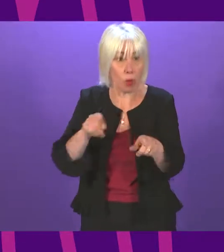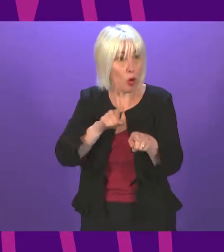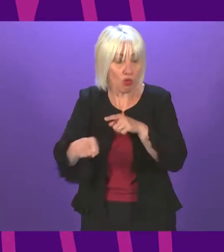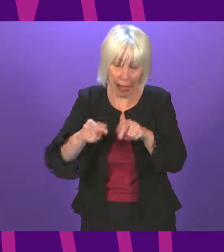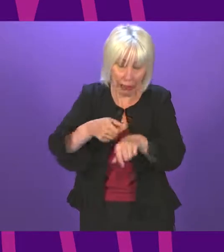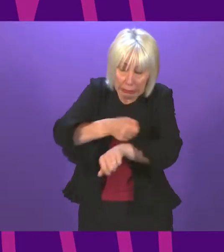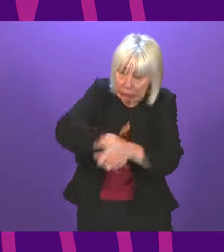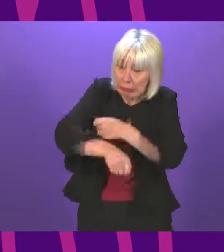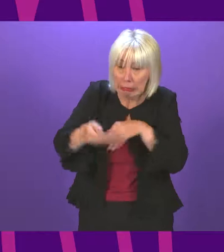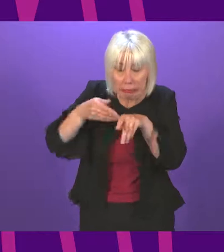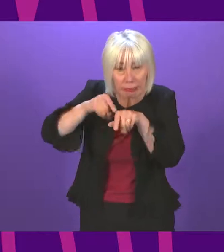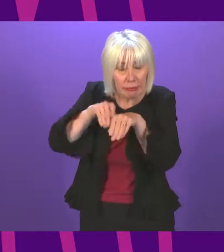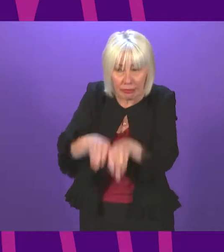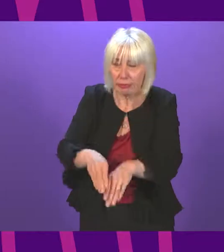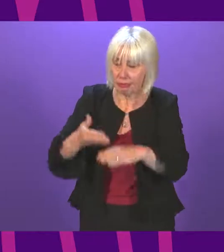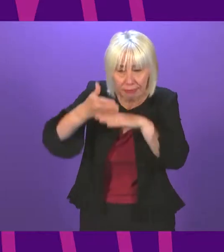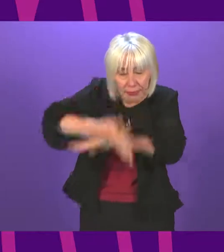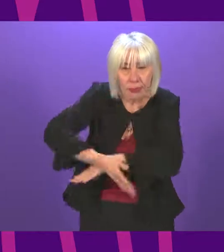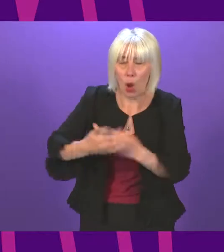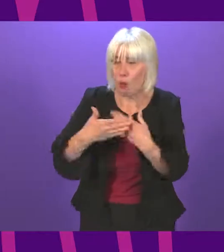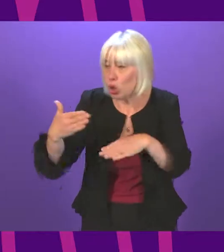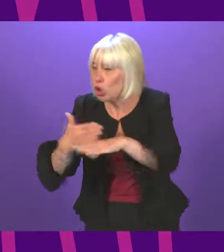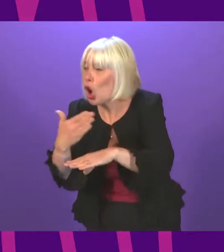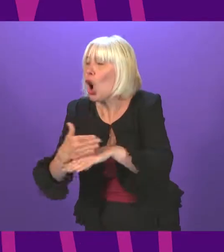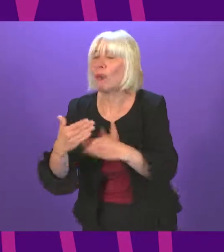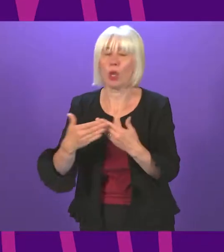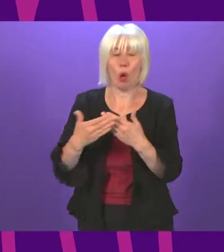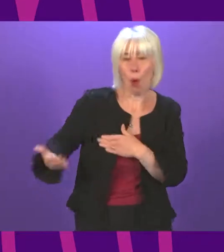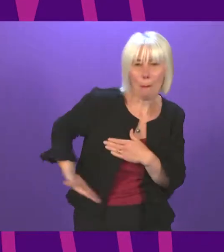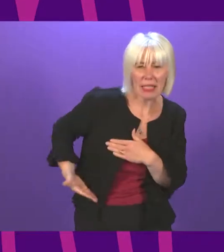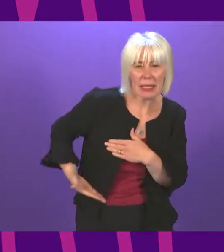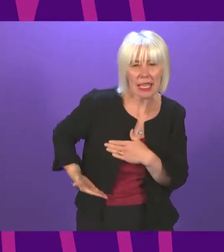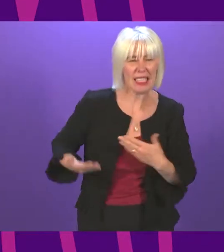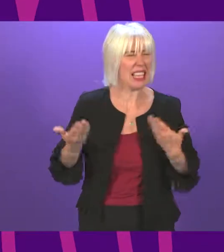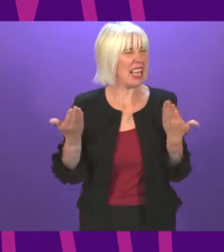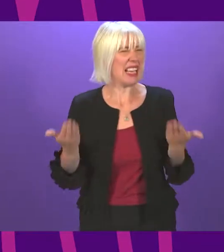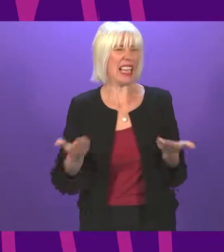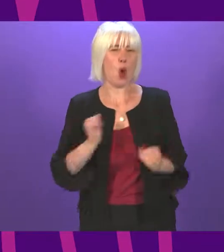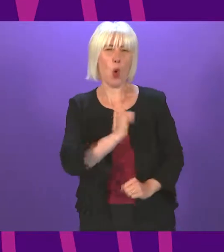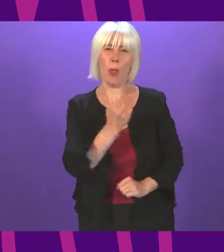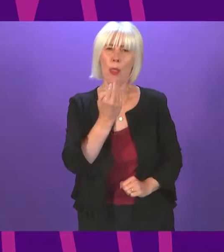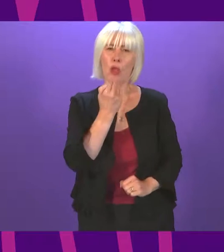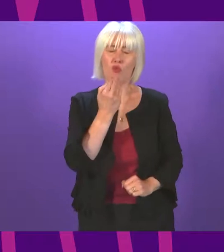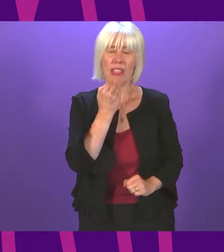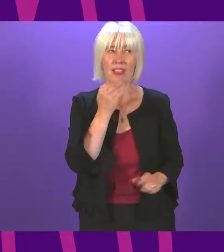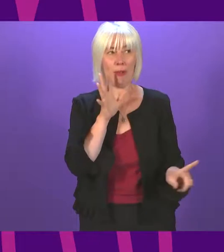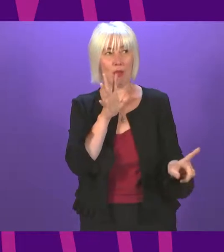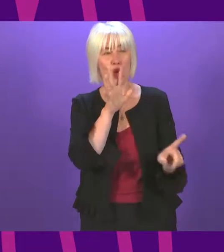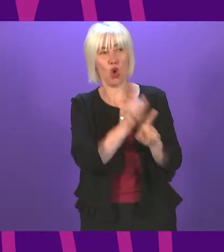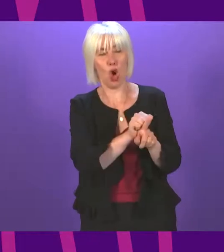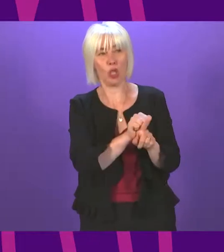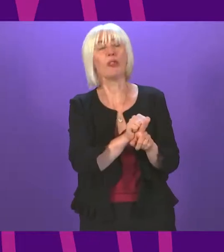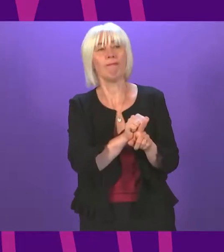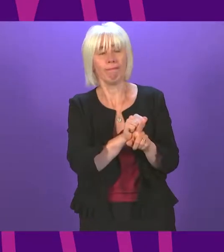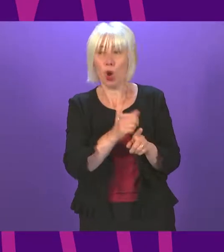We pursued more jobs, more businesses, and I can't quite believe it. The Greens have rumbled us. We do